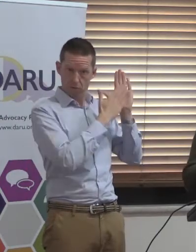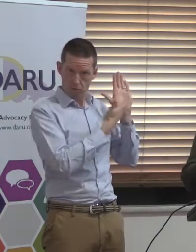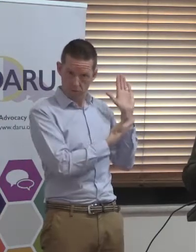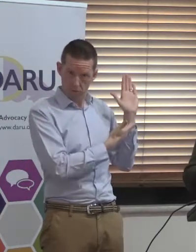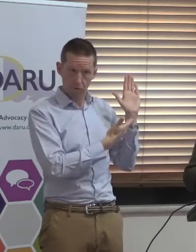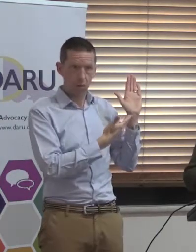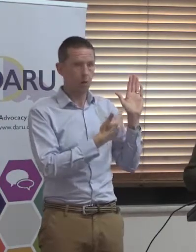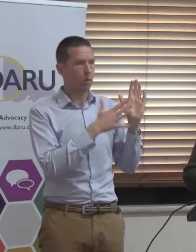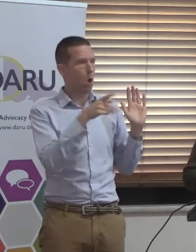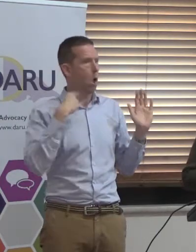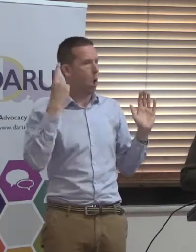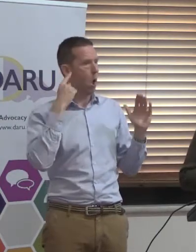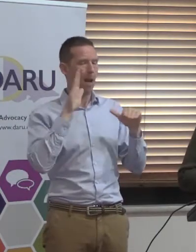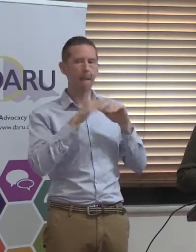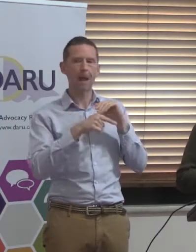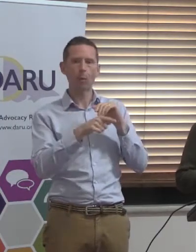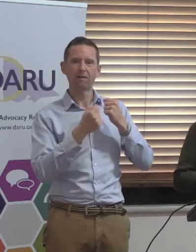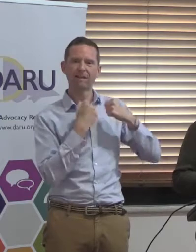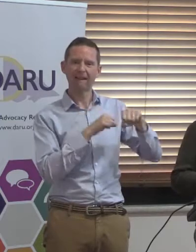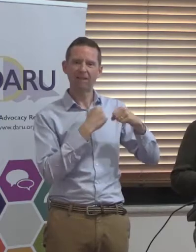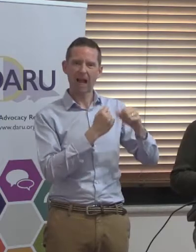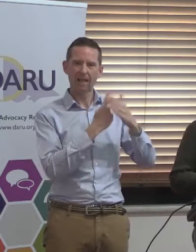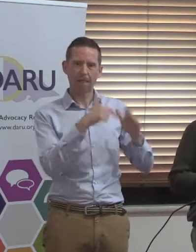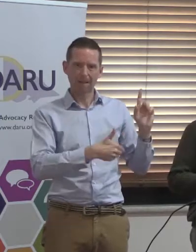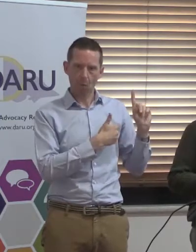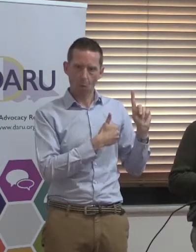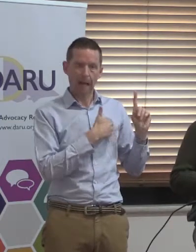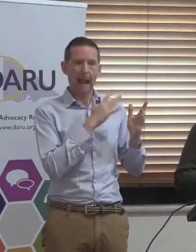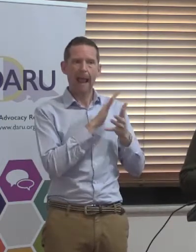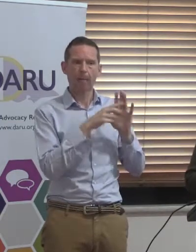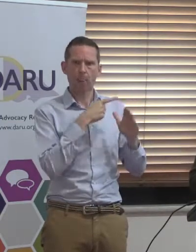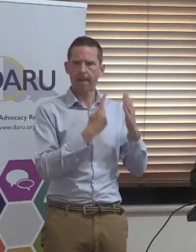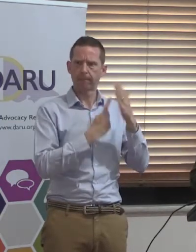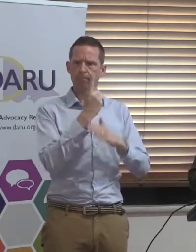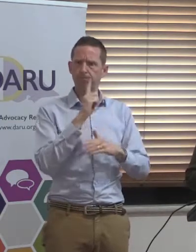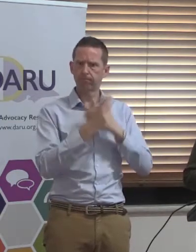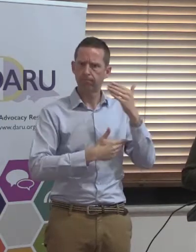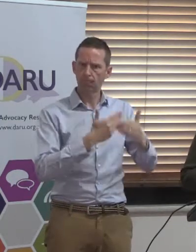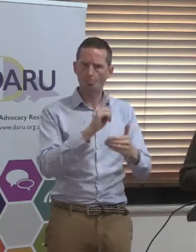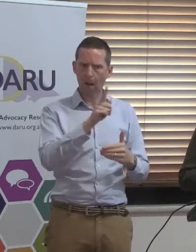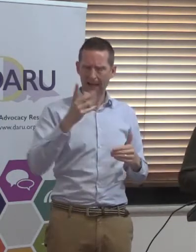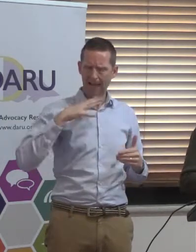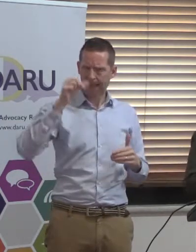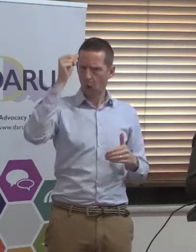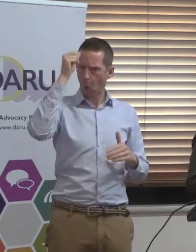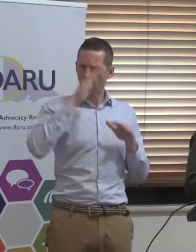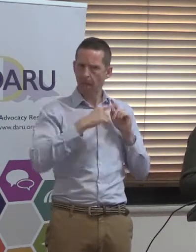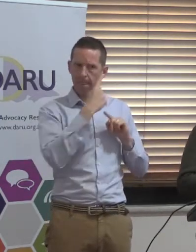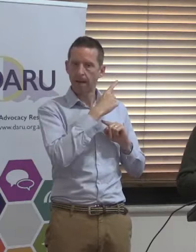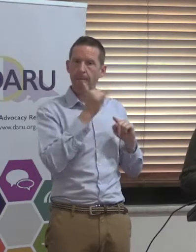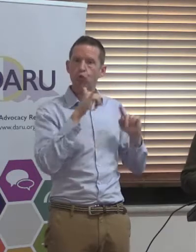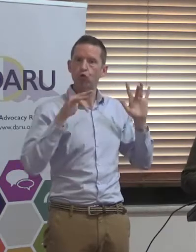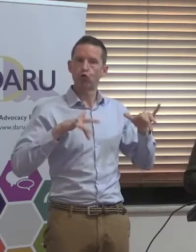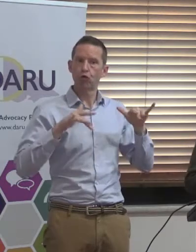that we've heard about safeguarding this morning, but how does that turn out, how does that operate in practice? What things might we need to know about it that are not yet,